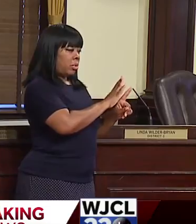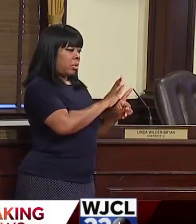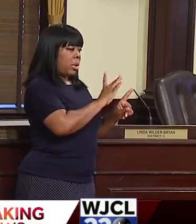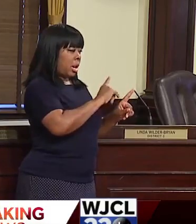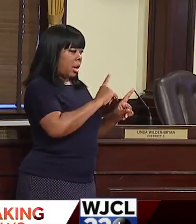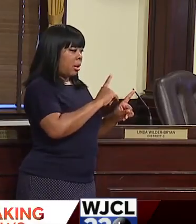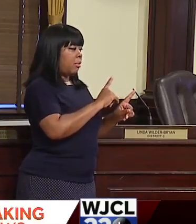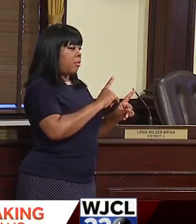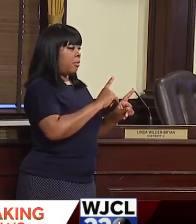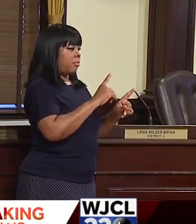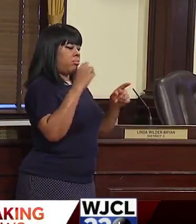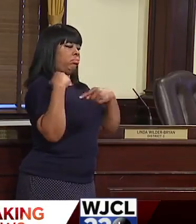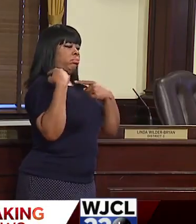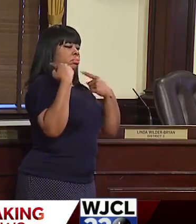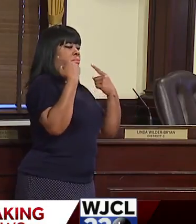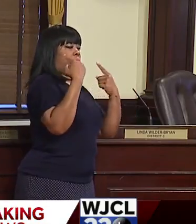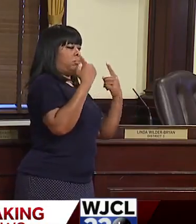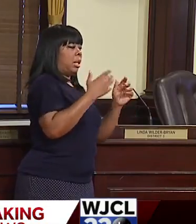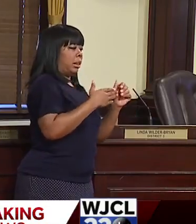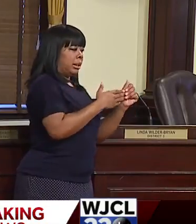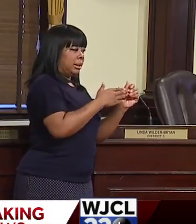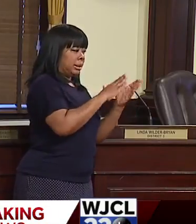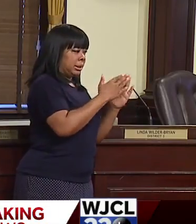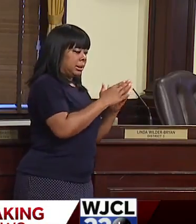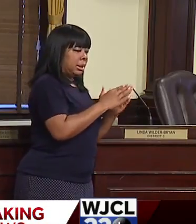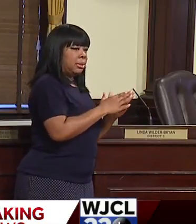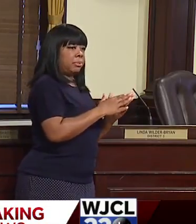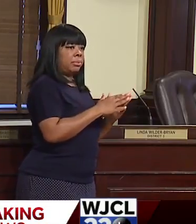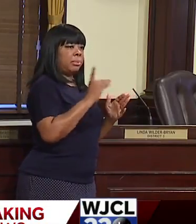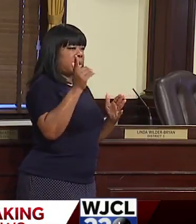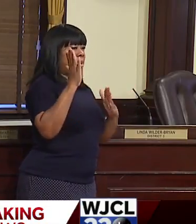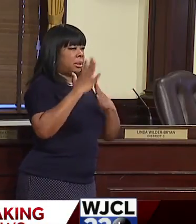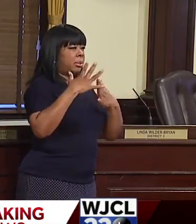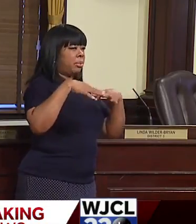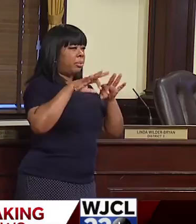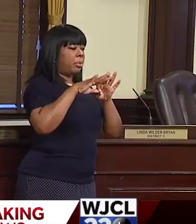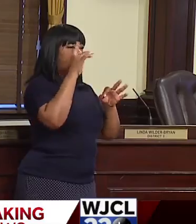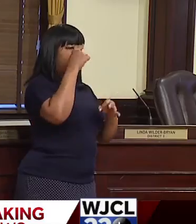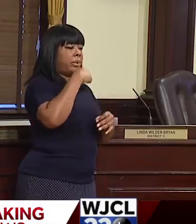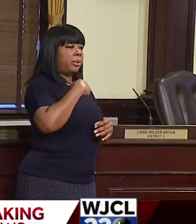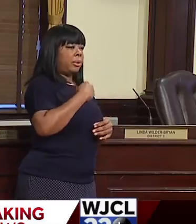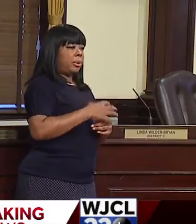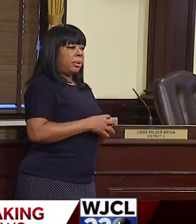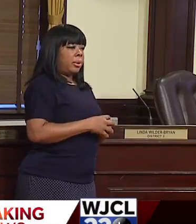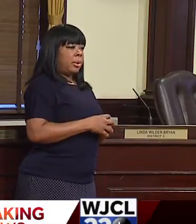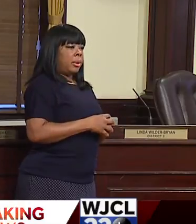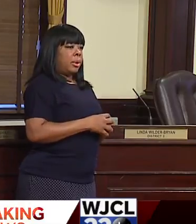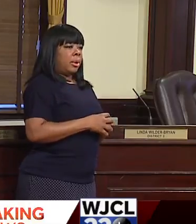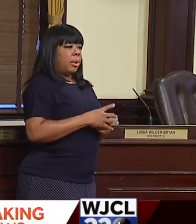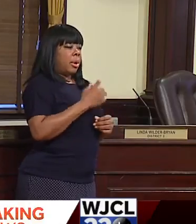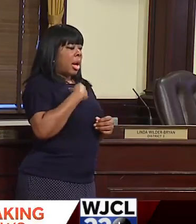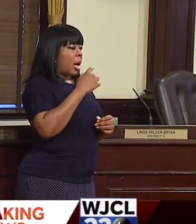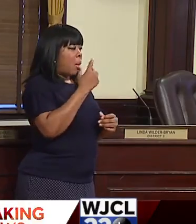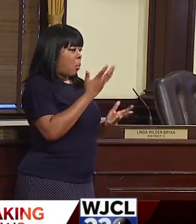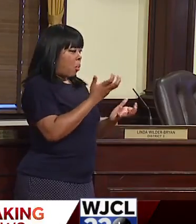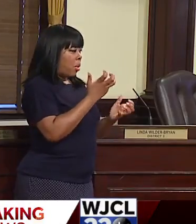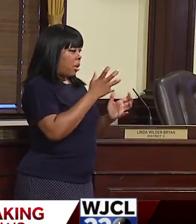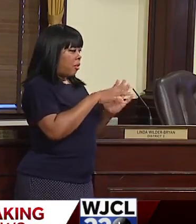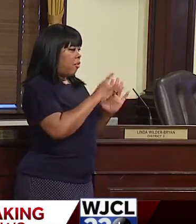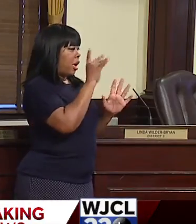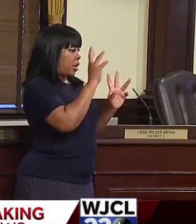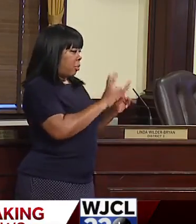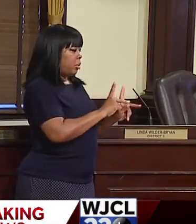record in leading cities. I think for me, it's very important, um, to to find a gamer, so to speak.